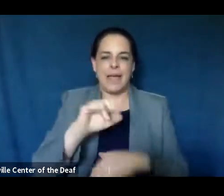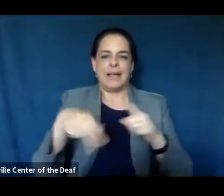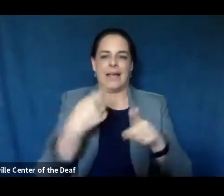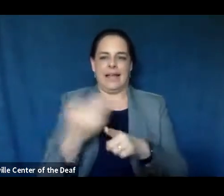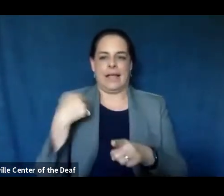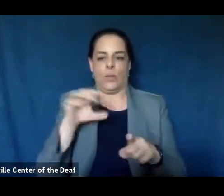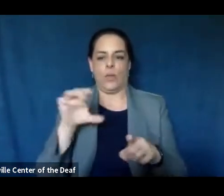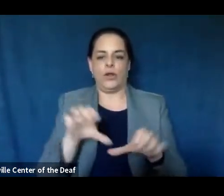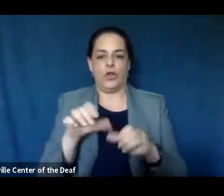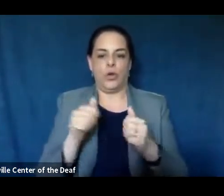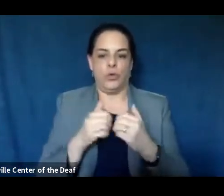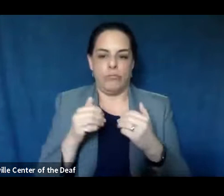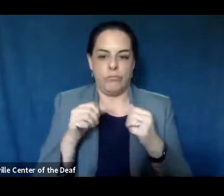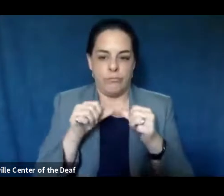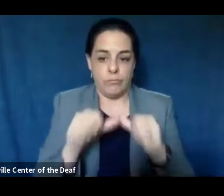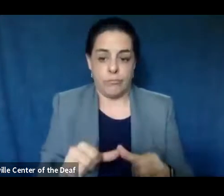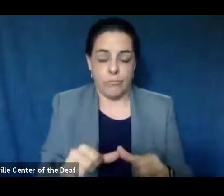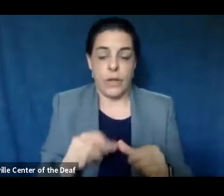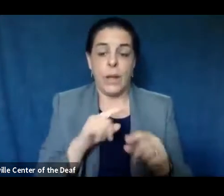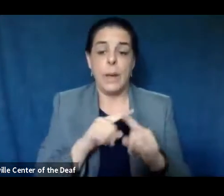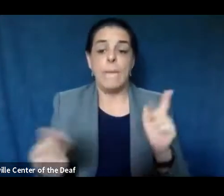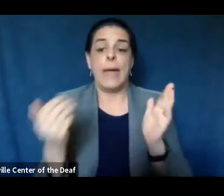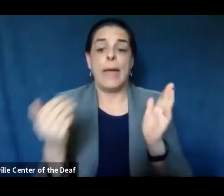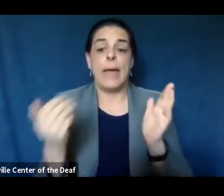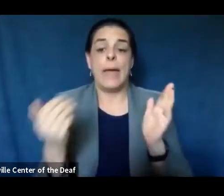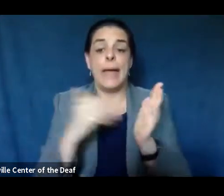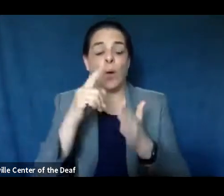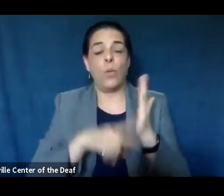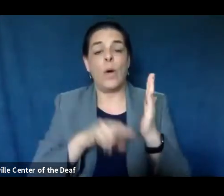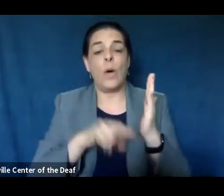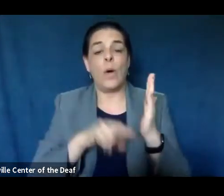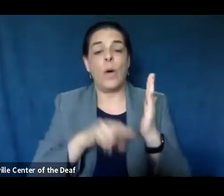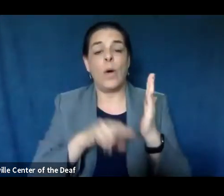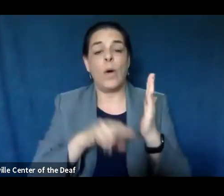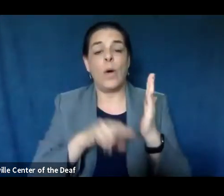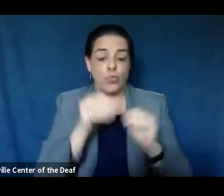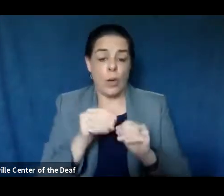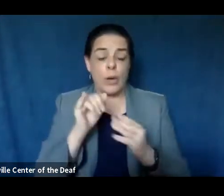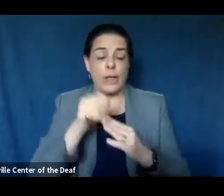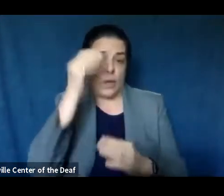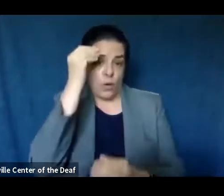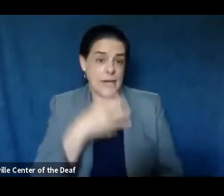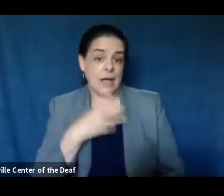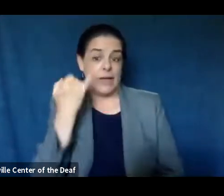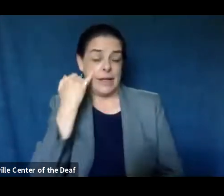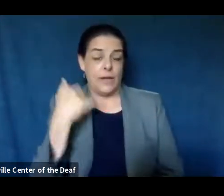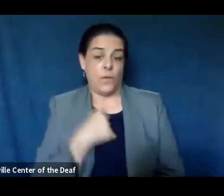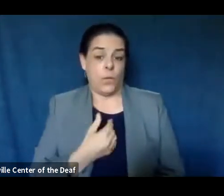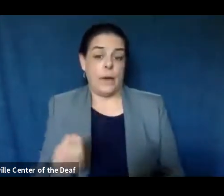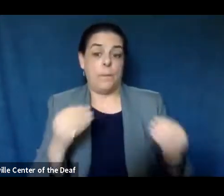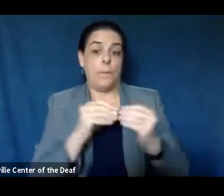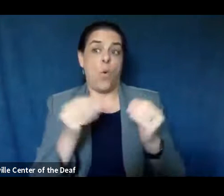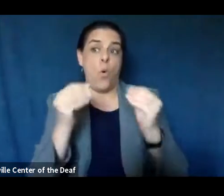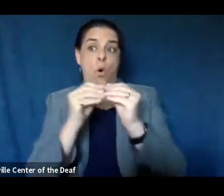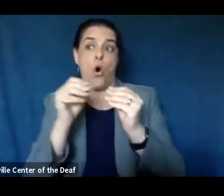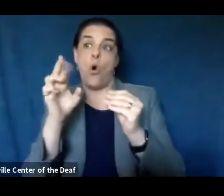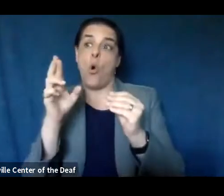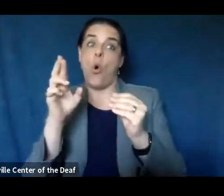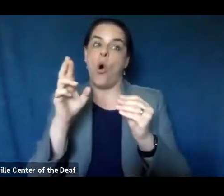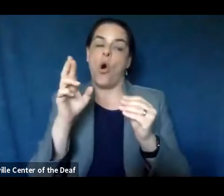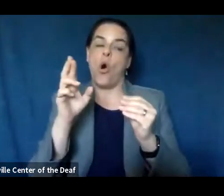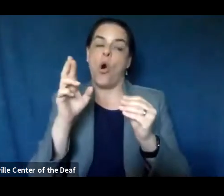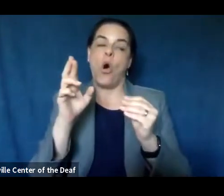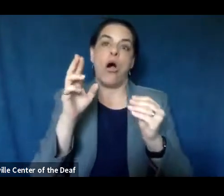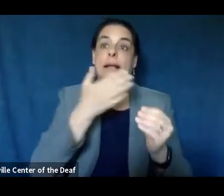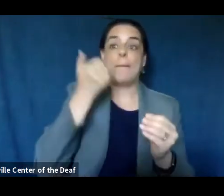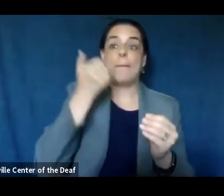Um, but with that said, again, on what the actual numbers are that will tell us if we've grown or if we should be concerned, there